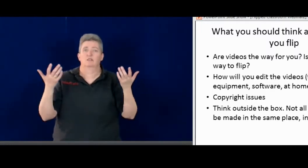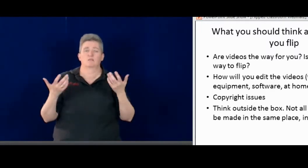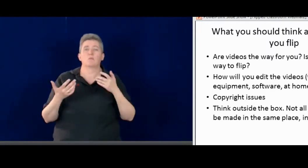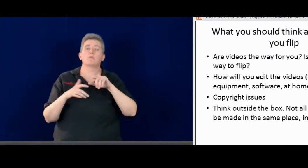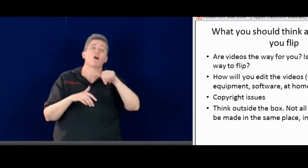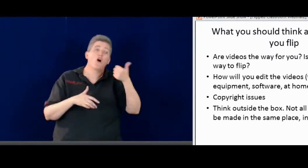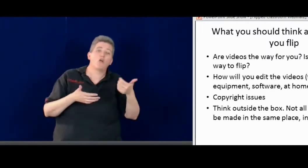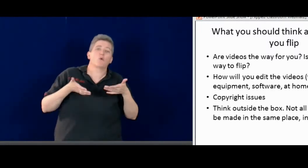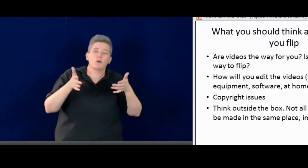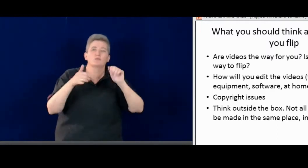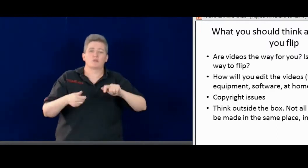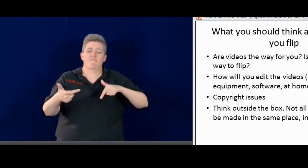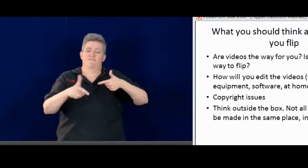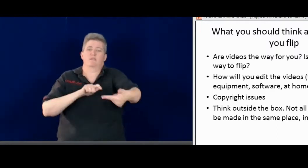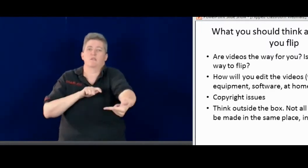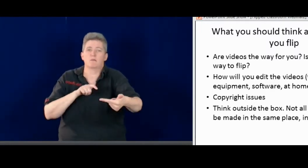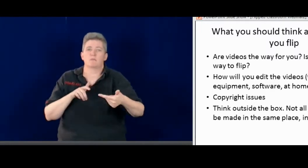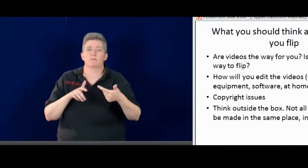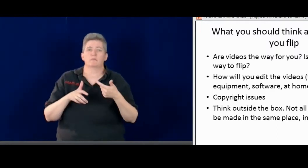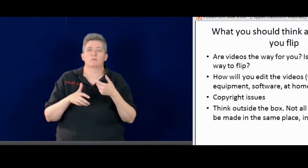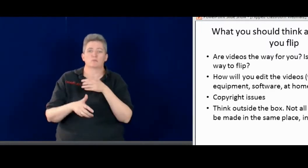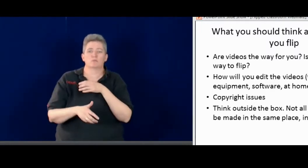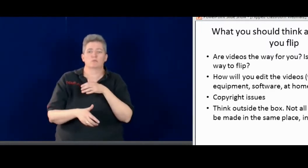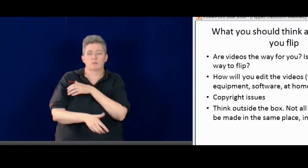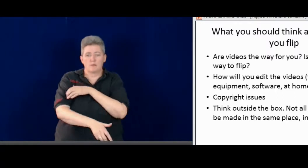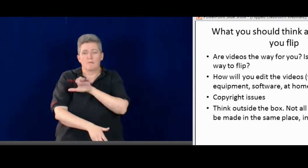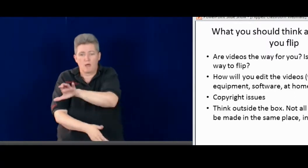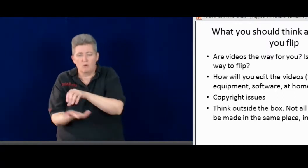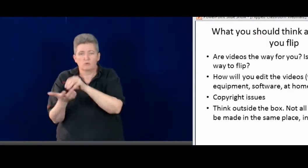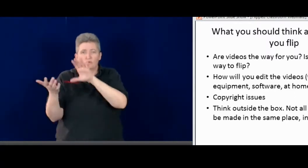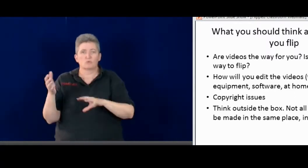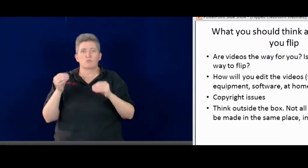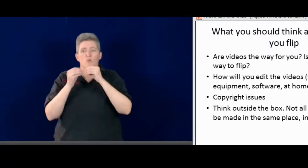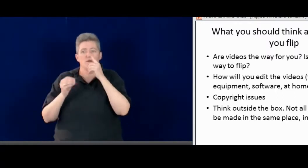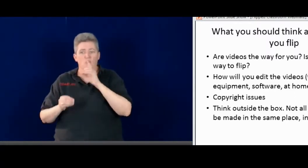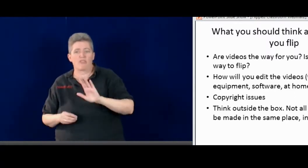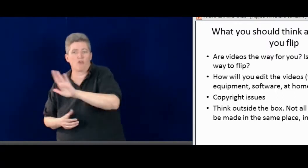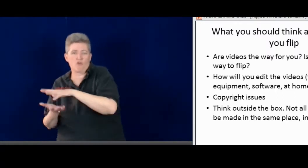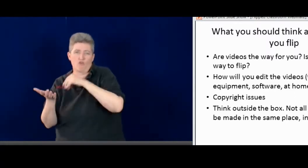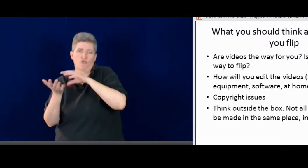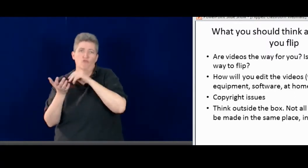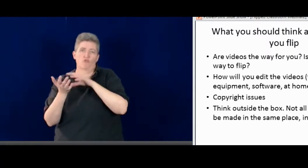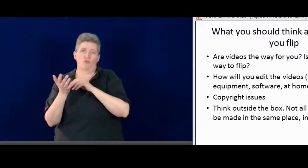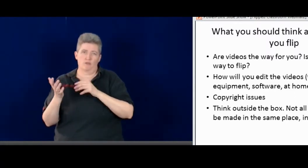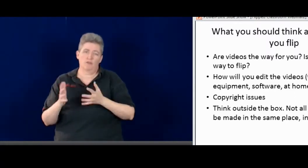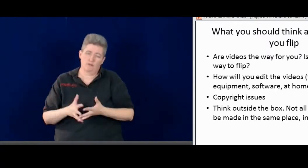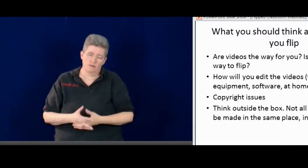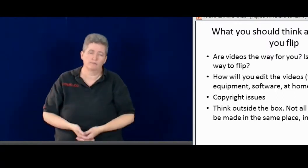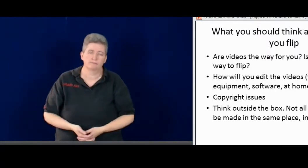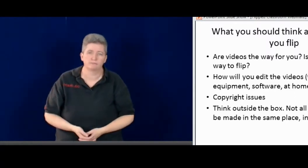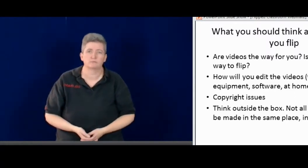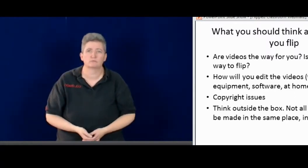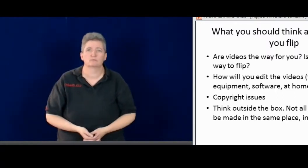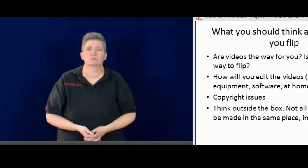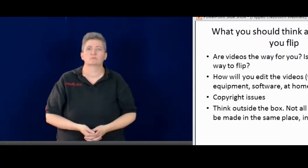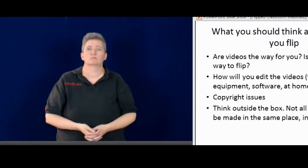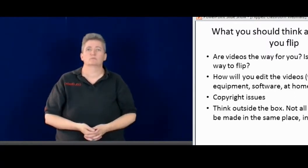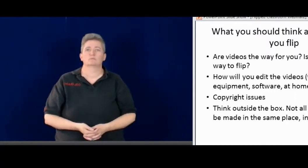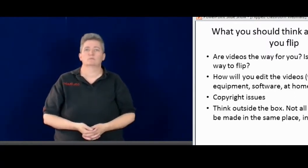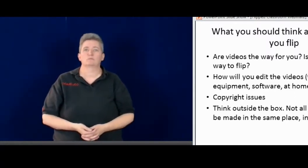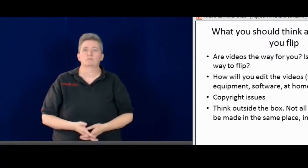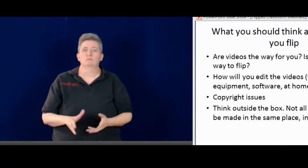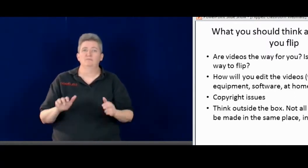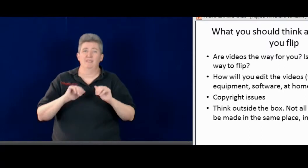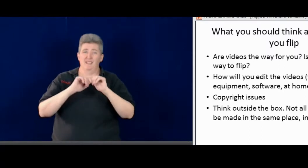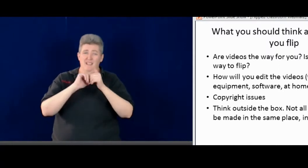not. And that's fine. But there are other ways to flip it. To empower the students to really take responsibility for their